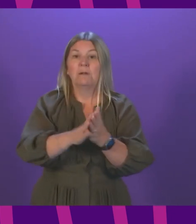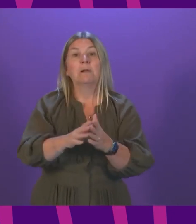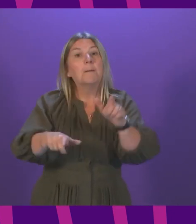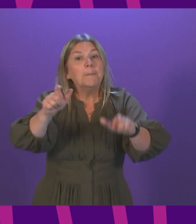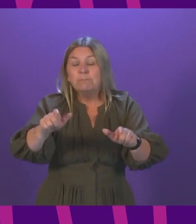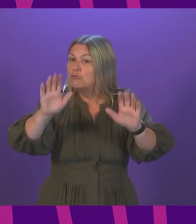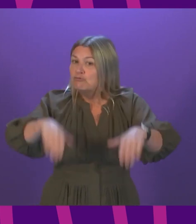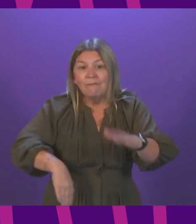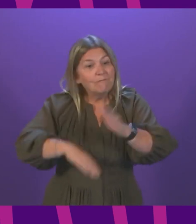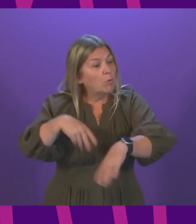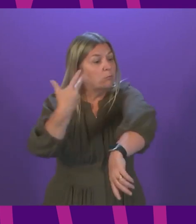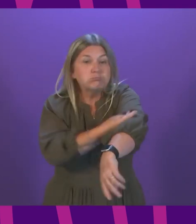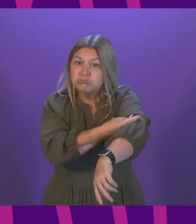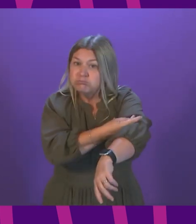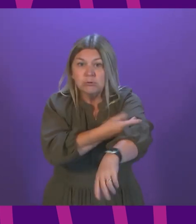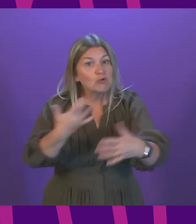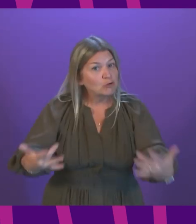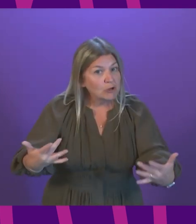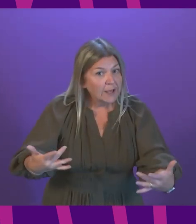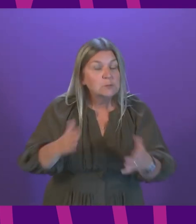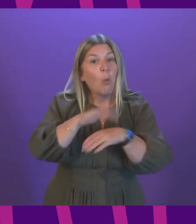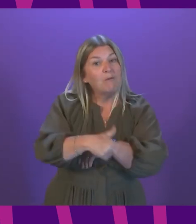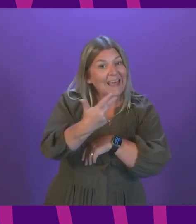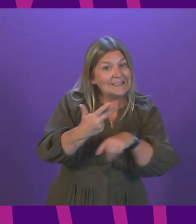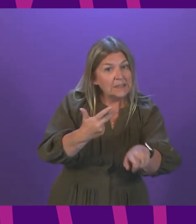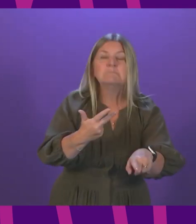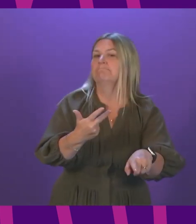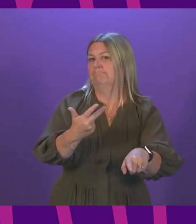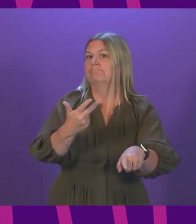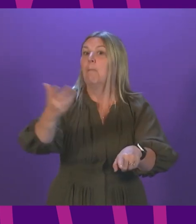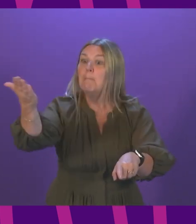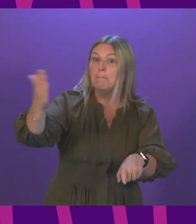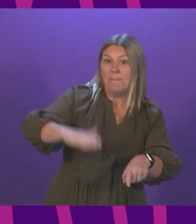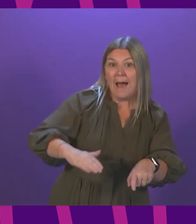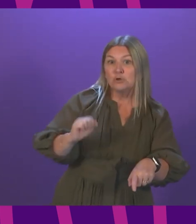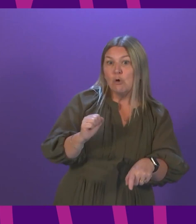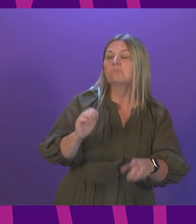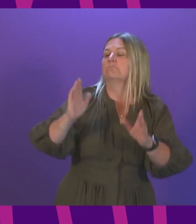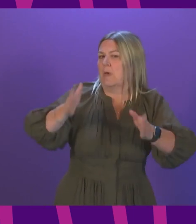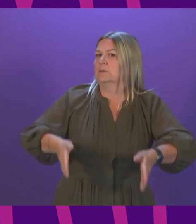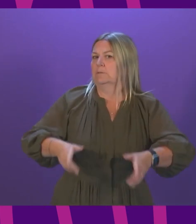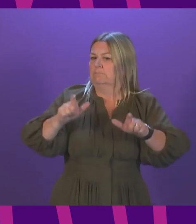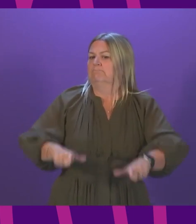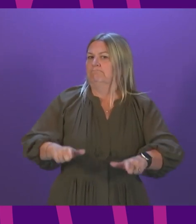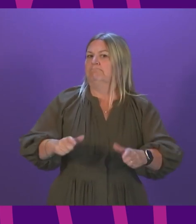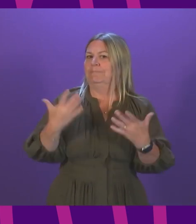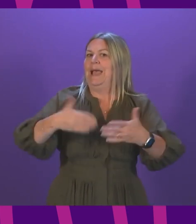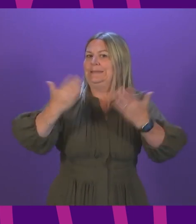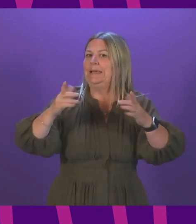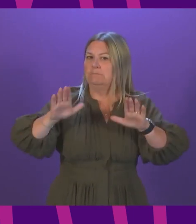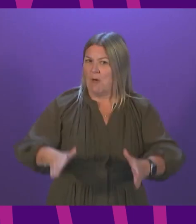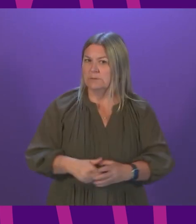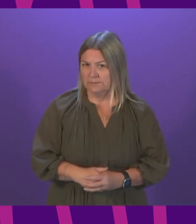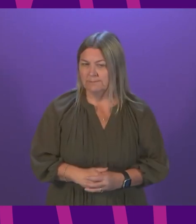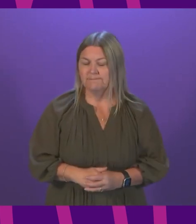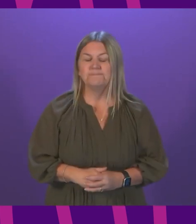not been fully vaccinated and who are over 18 will require to self-isolate on returning from those countries. The UK